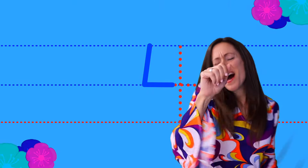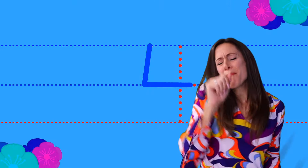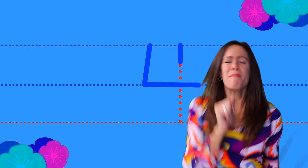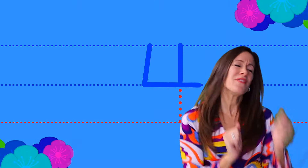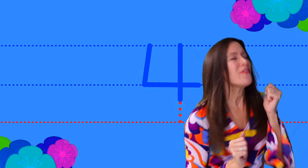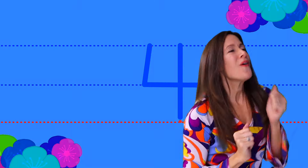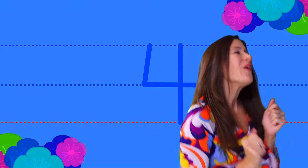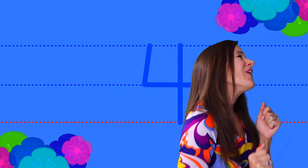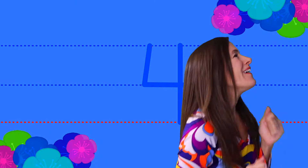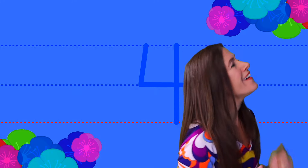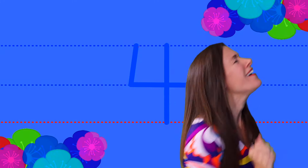number four